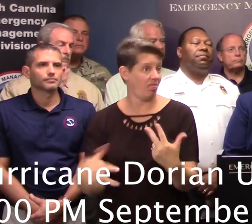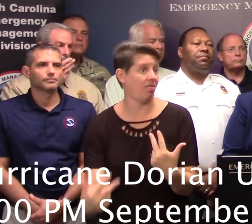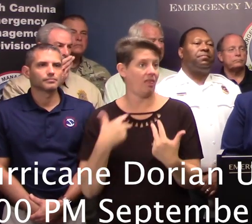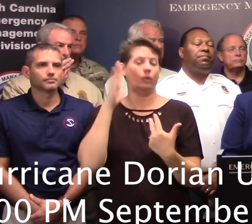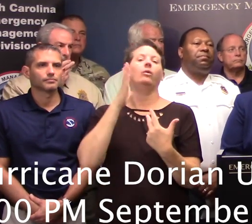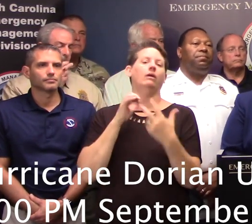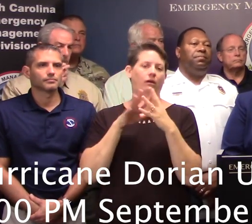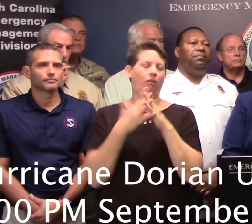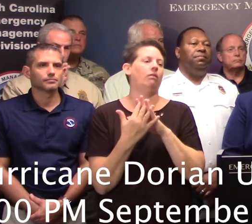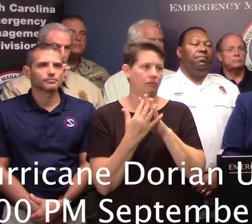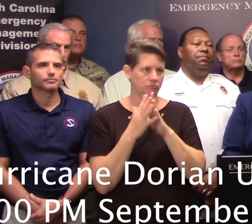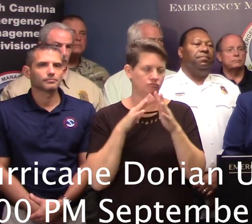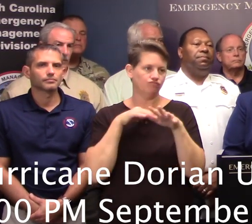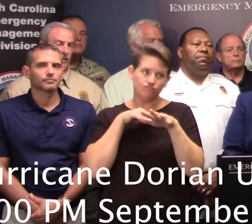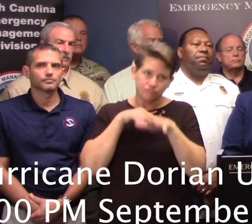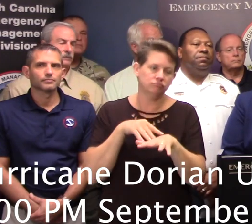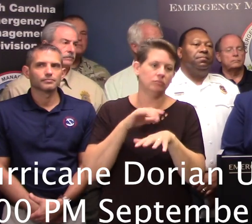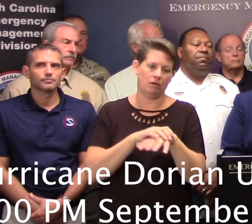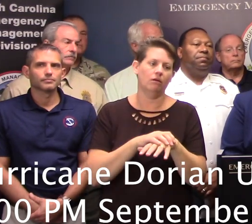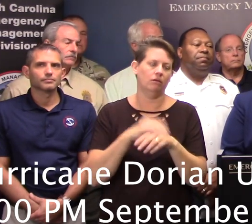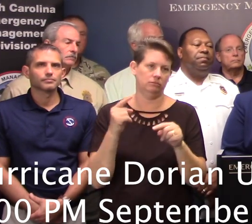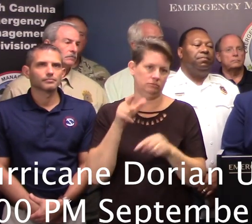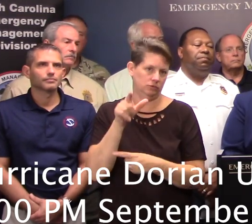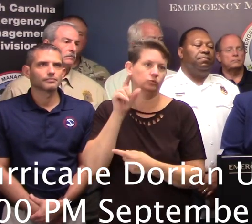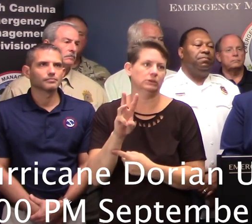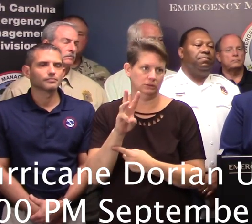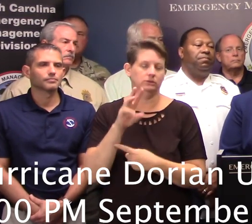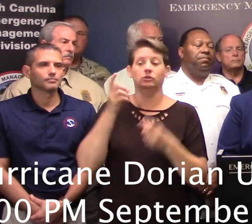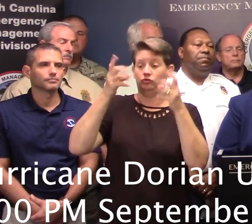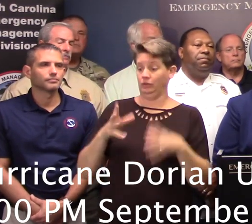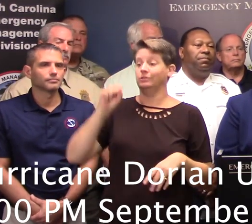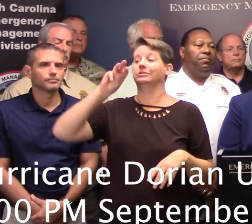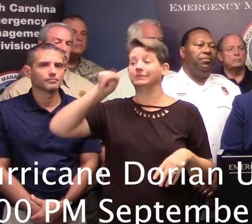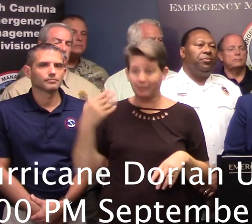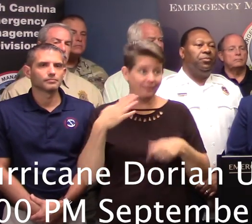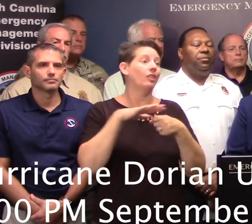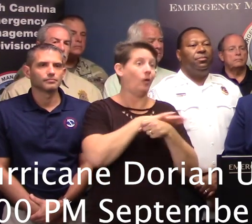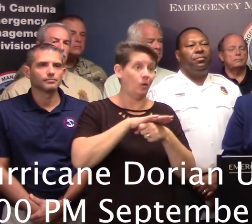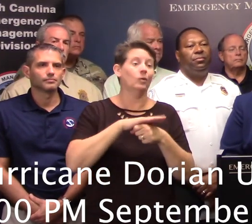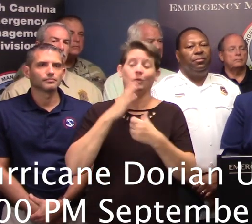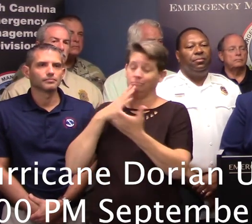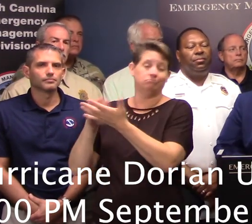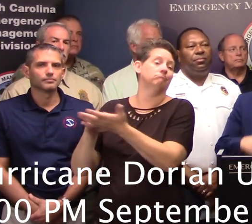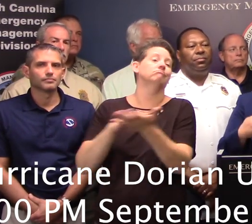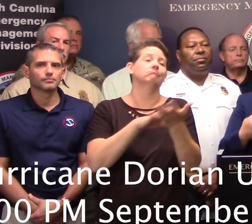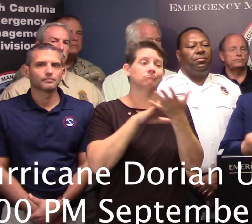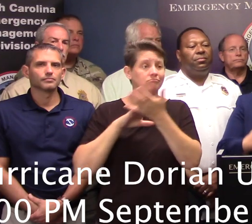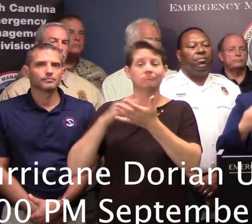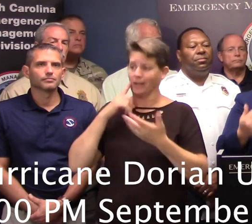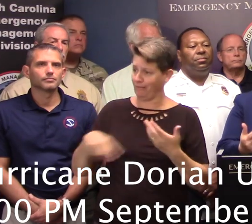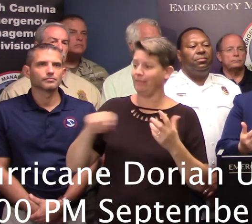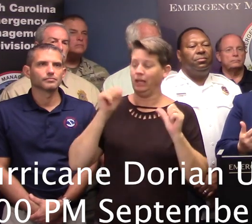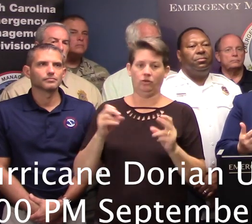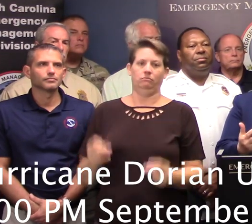have gridlock on I-26. So, Director Smith and the team and the locals deserve a lot of credit for being able to